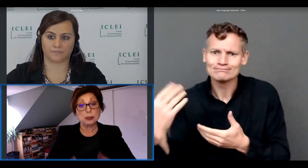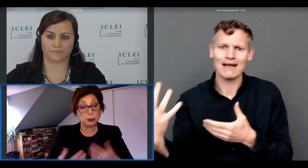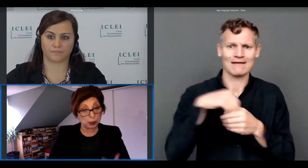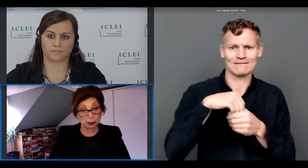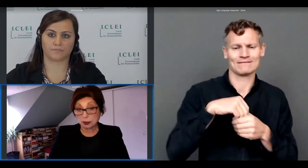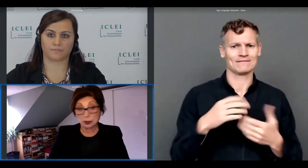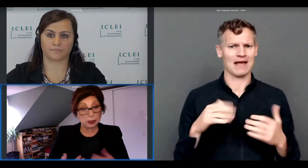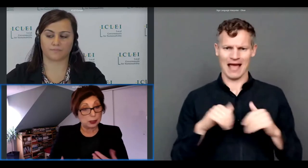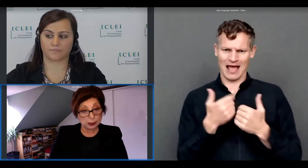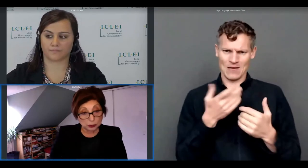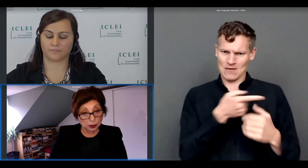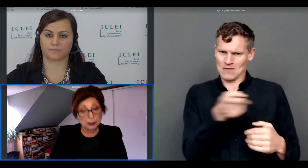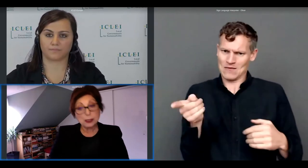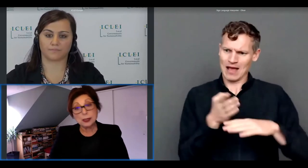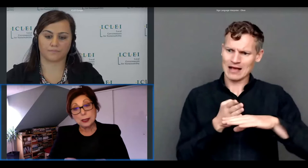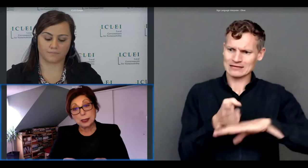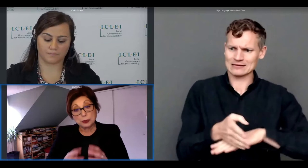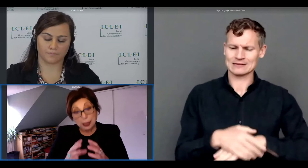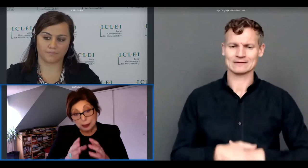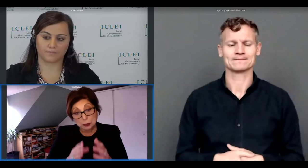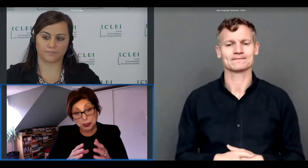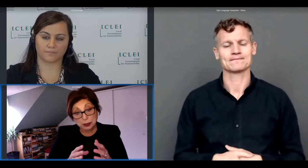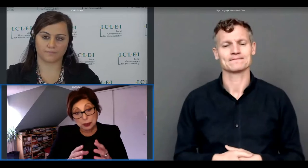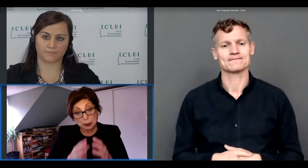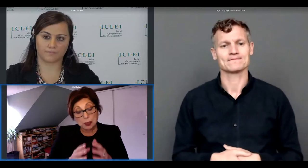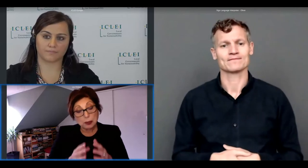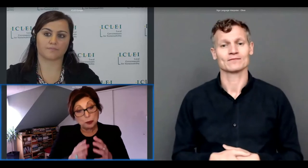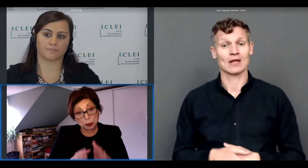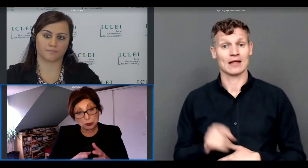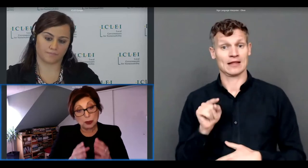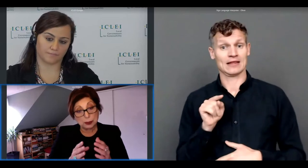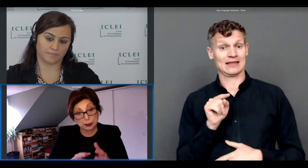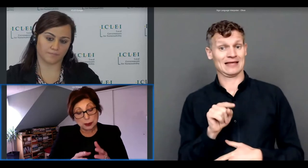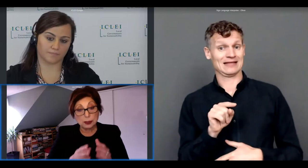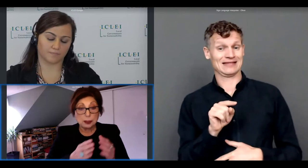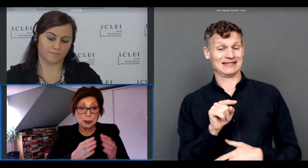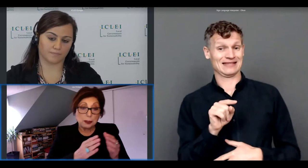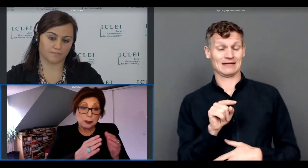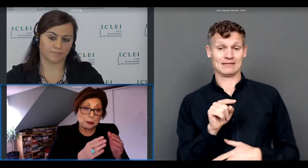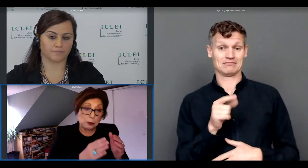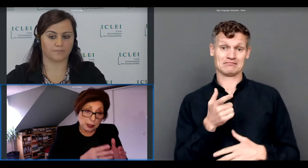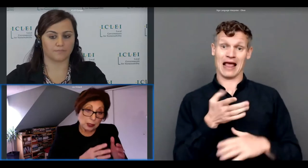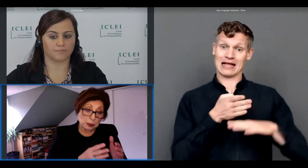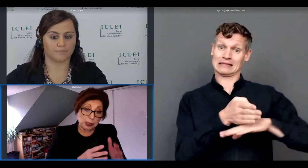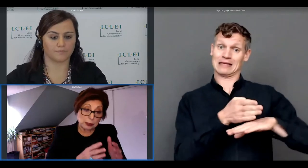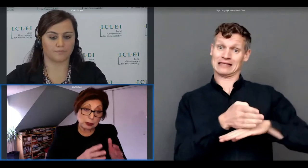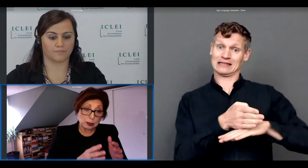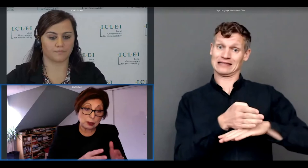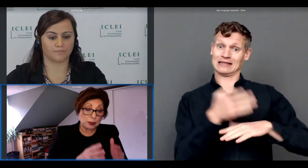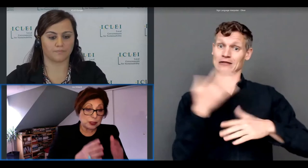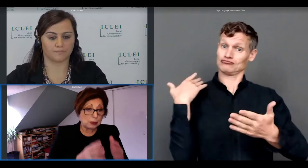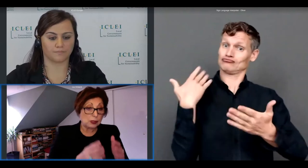cultural products etc now that has been in my view i think one aspect